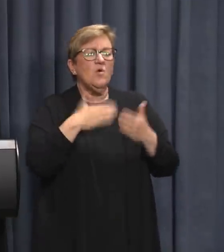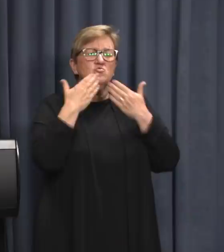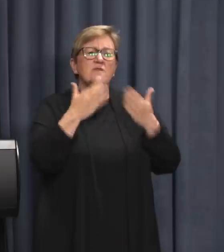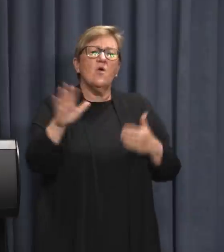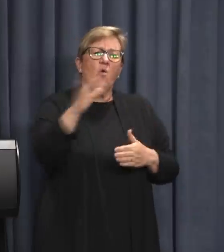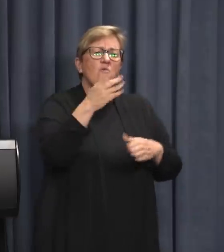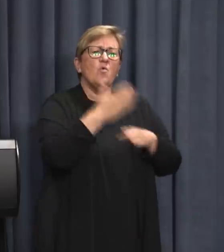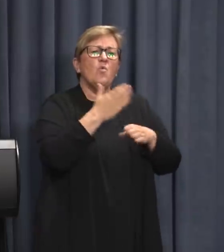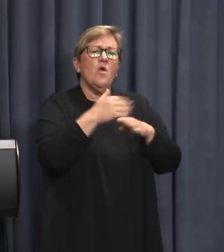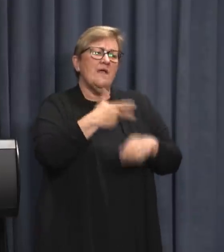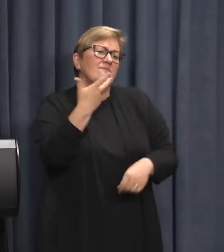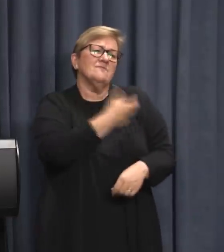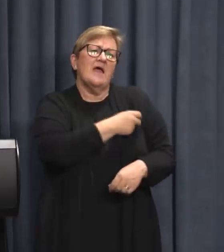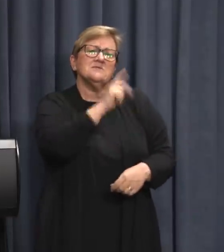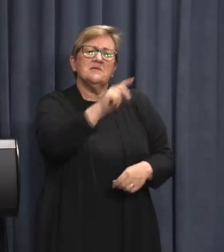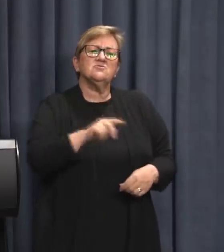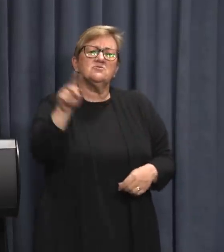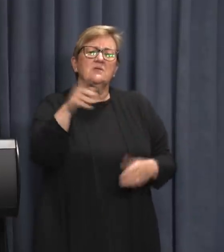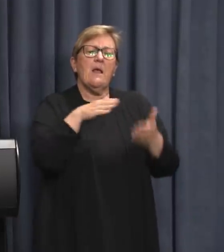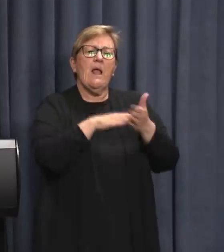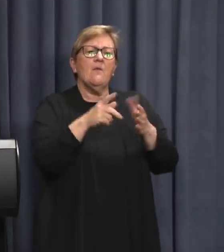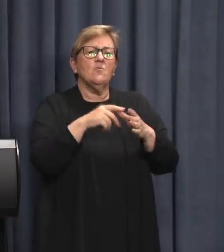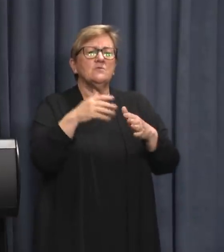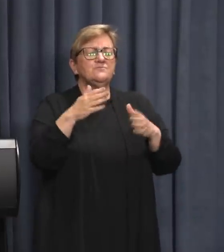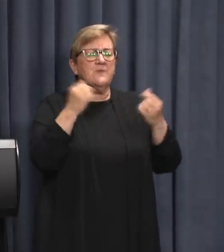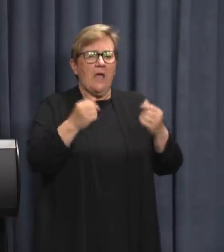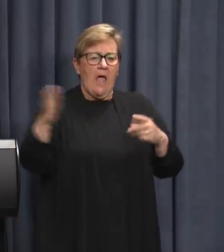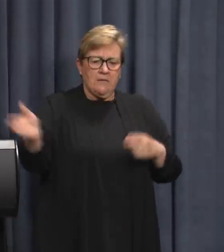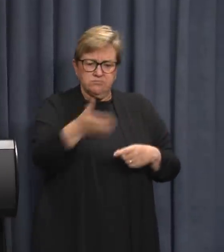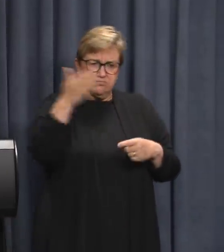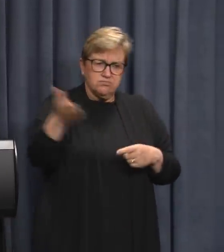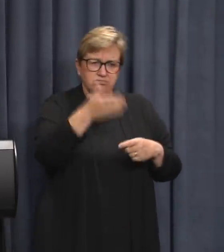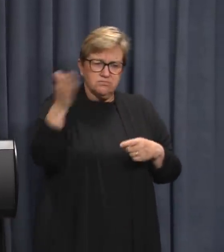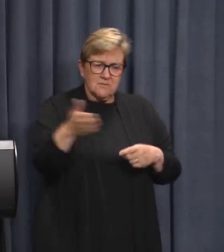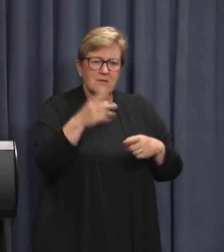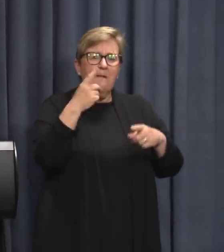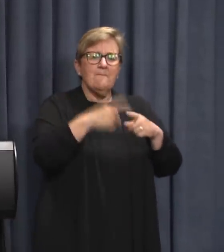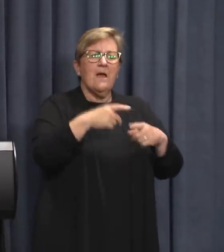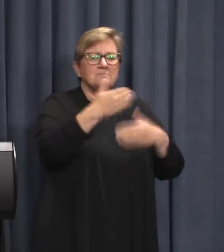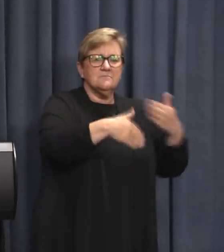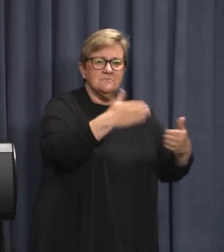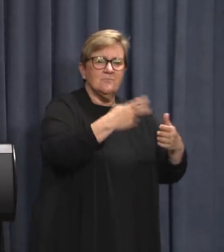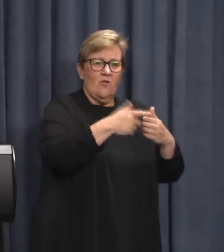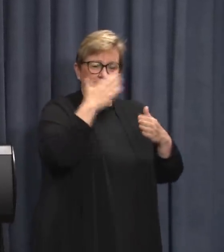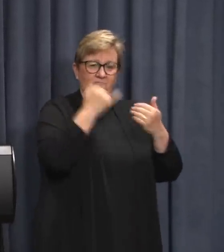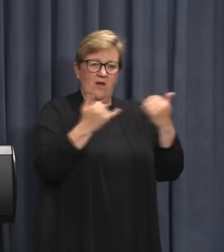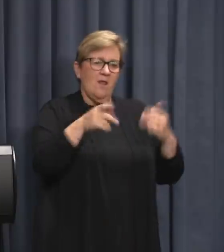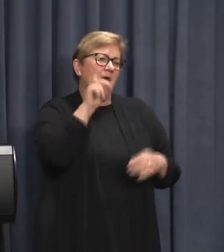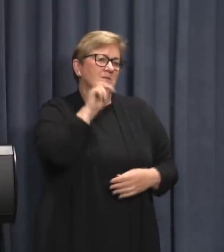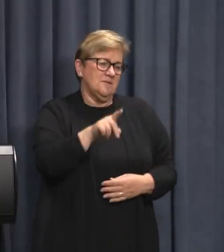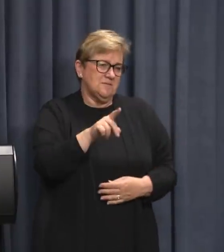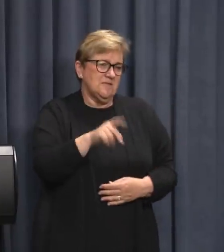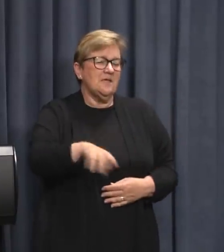everyone working across vaccination clinics, helping with traffic management around the clinics and those getting on with the job on the frontline yesterday,